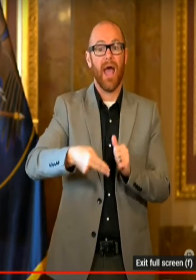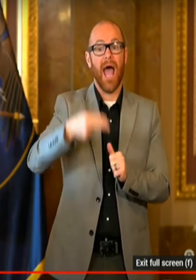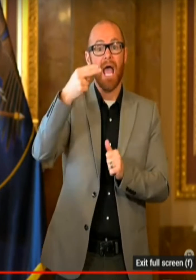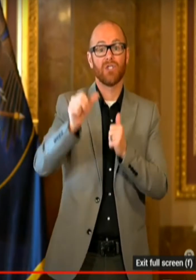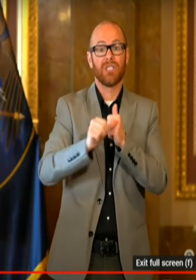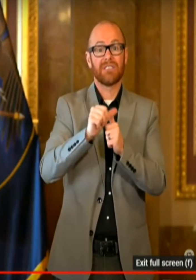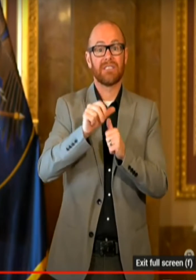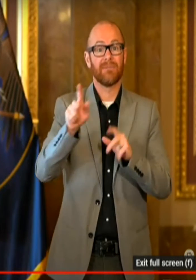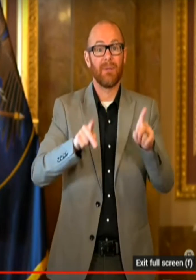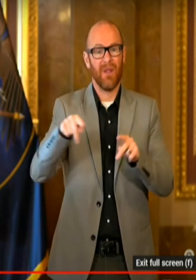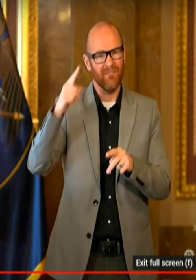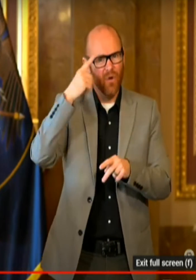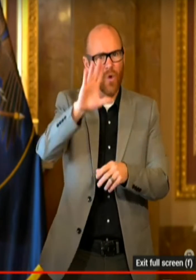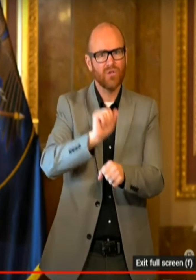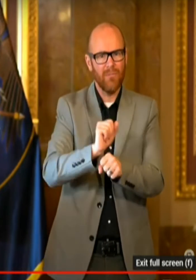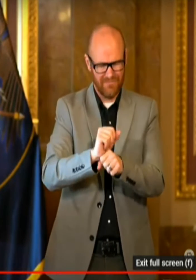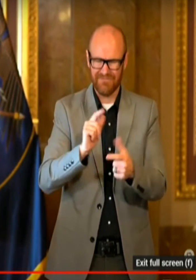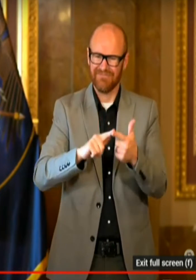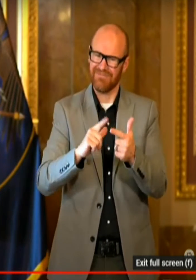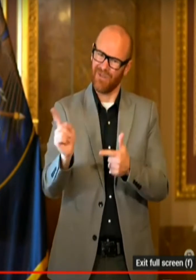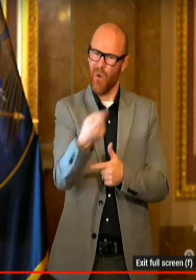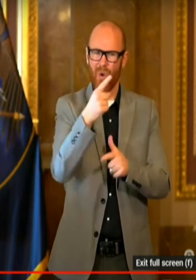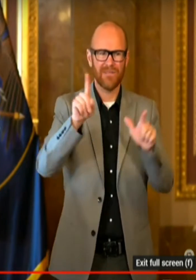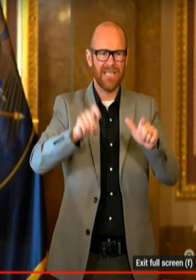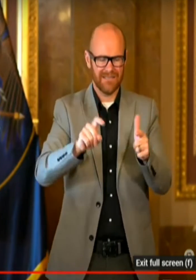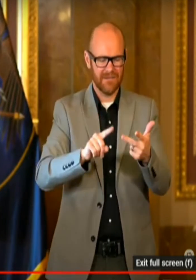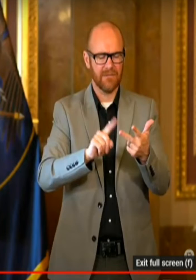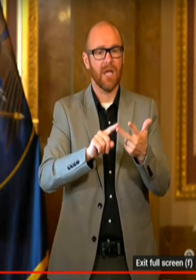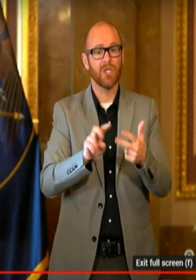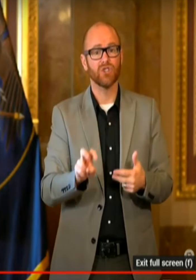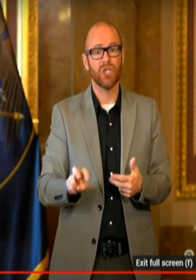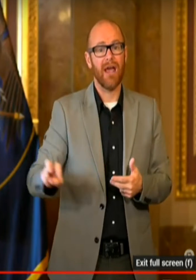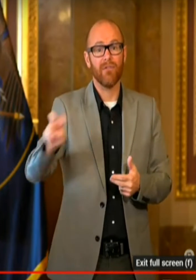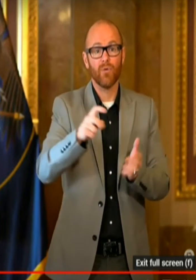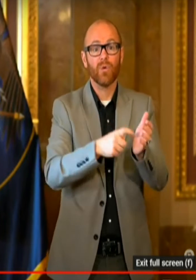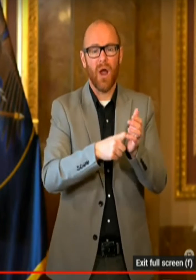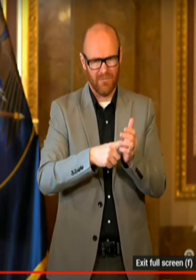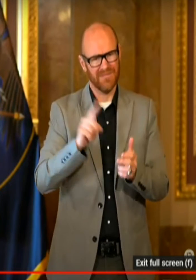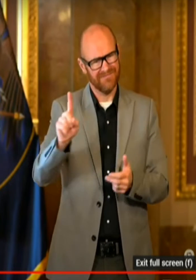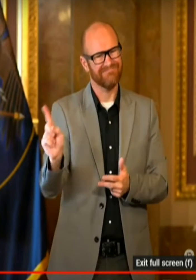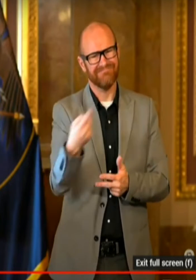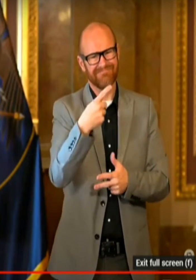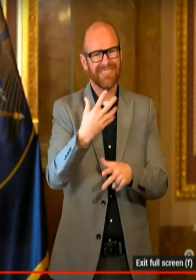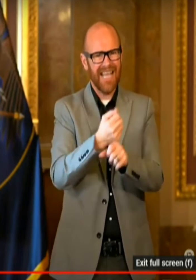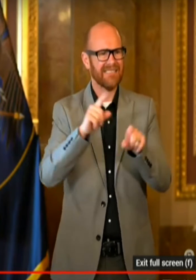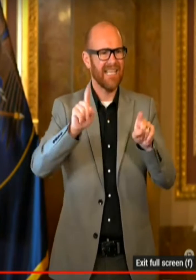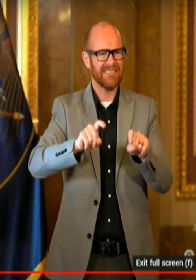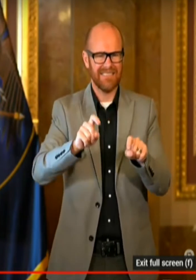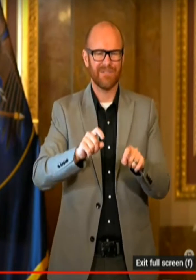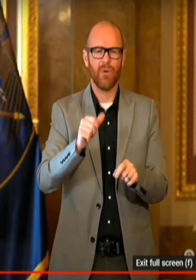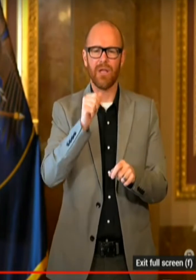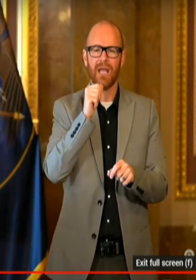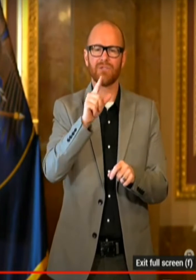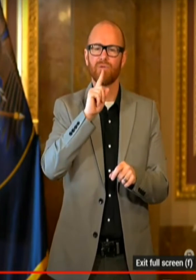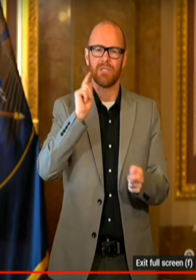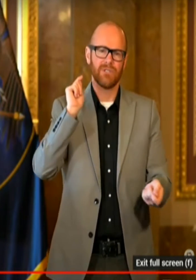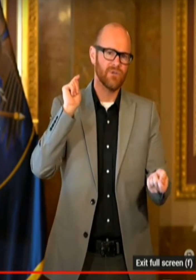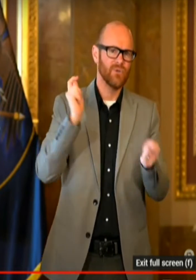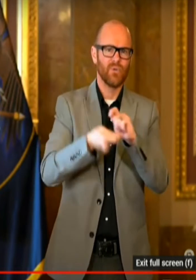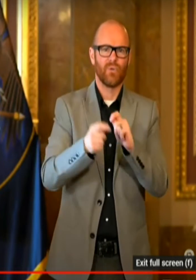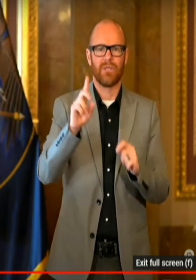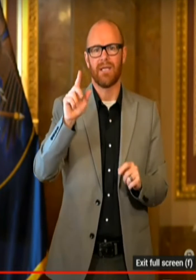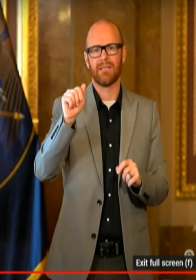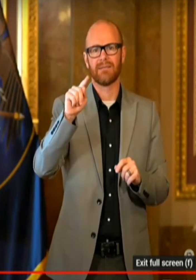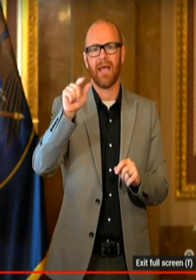tested. Obviously, there are still some travel requirements where you should get tested. And so it does not skew the data. The hospitalizations are